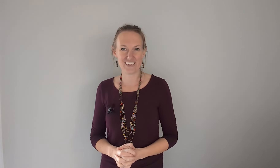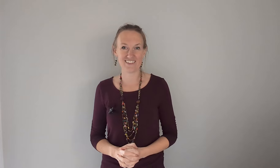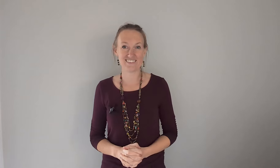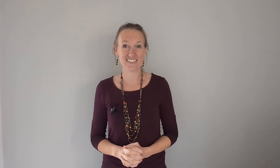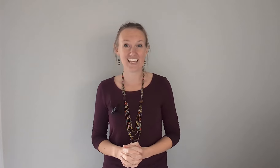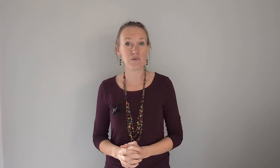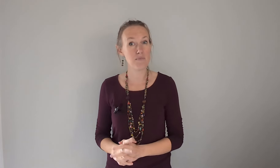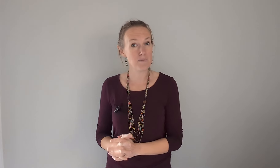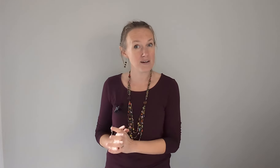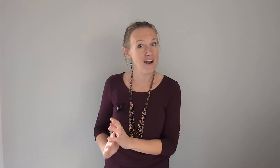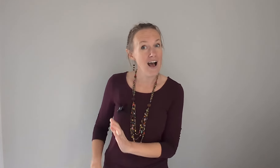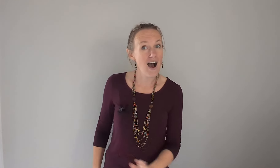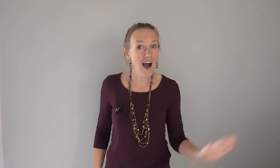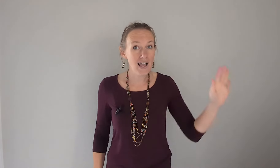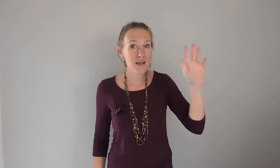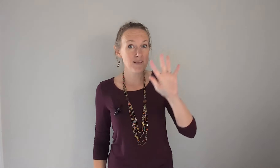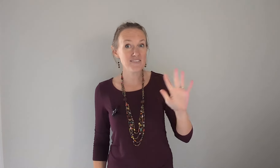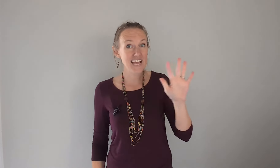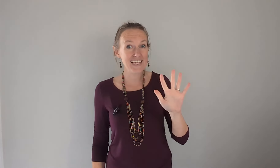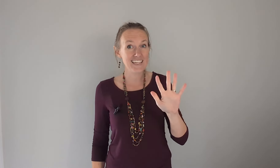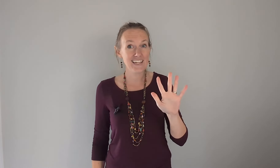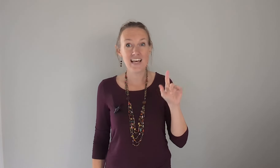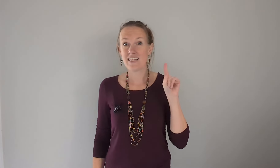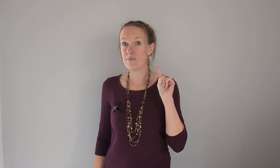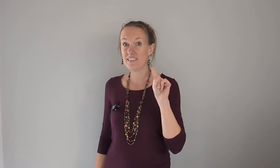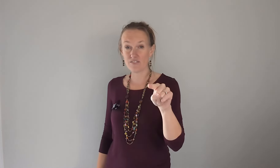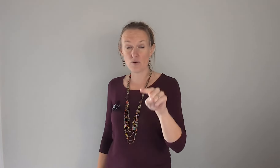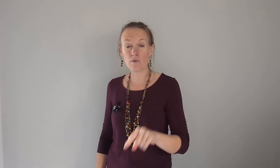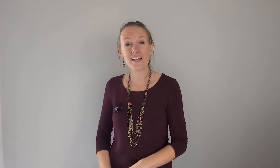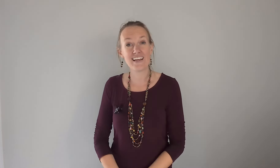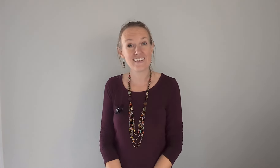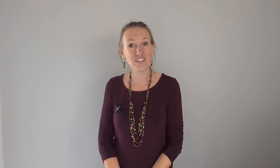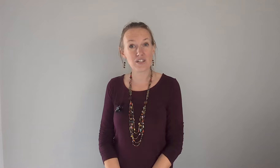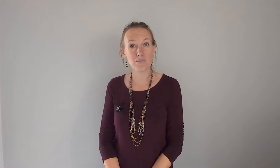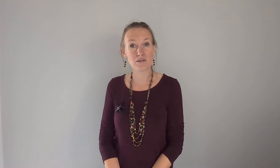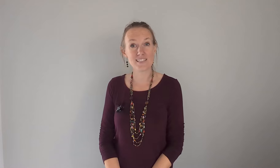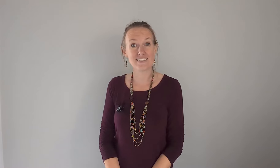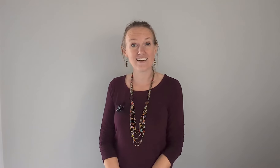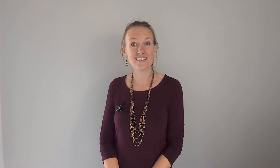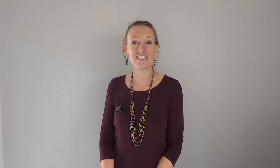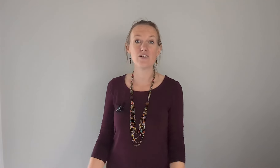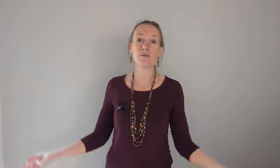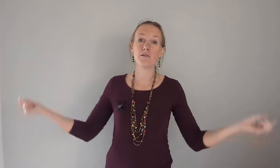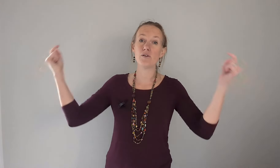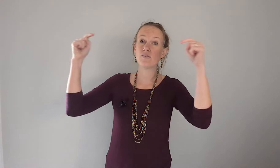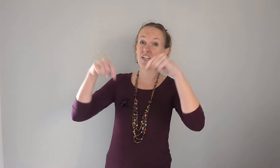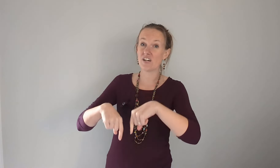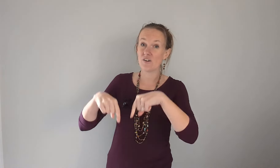videos okay remember i am left-handed that means if you are right-handed you're going to mirror my sign if look below the video